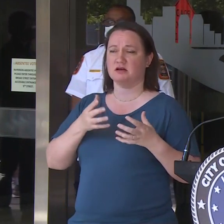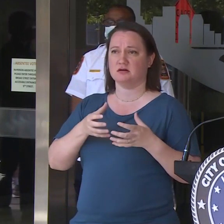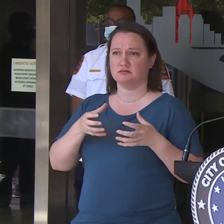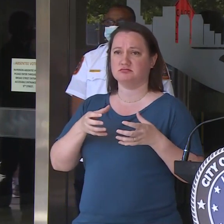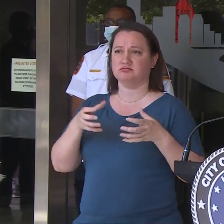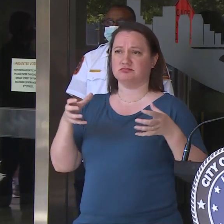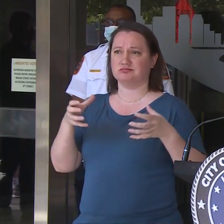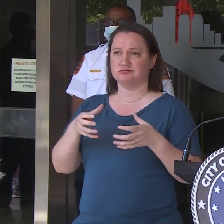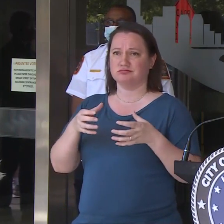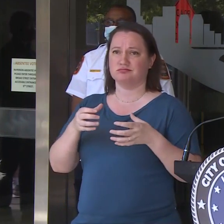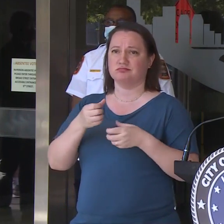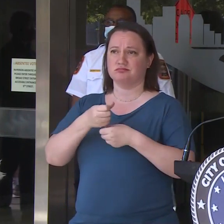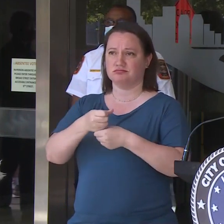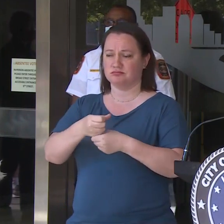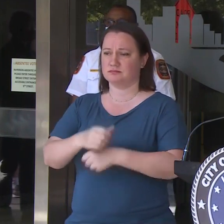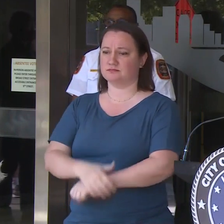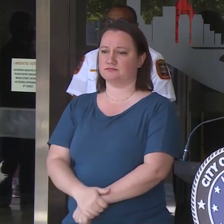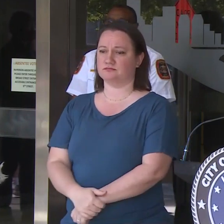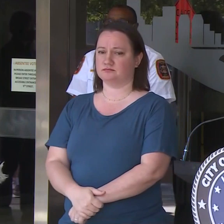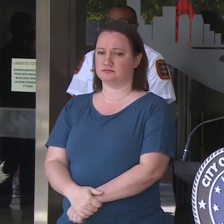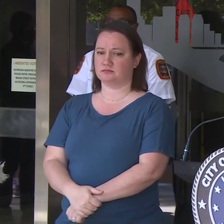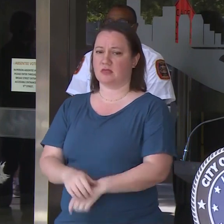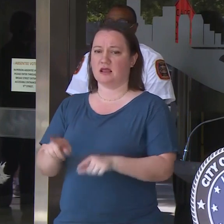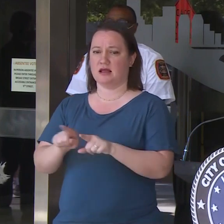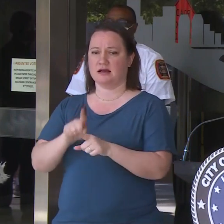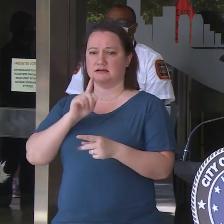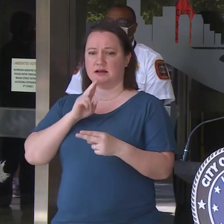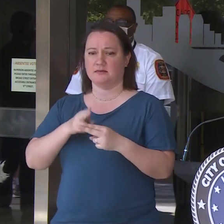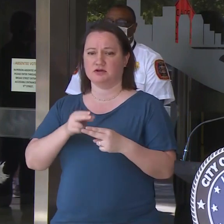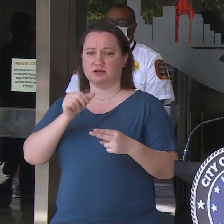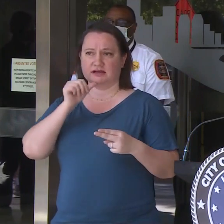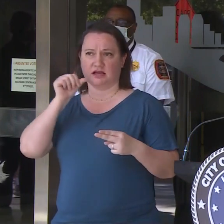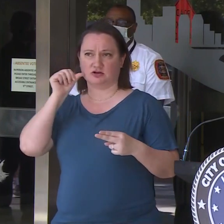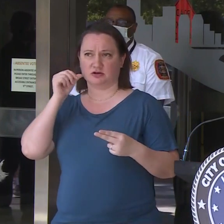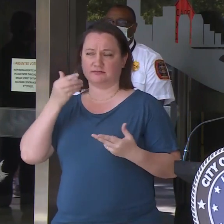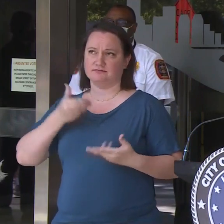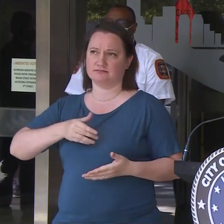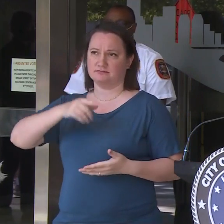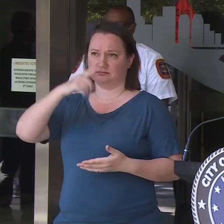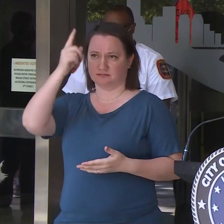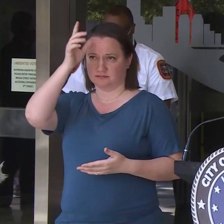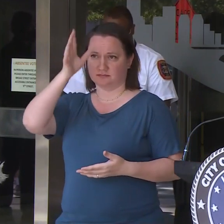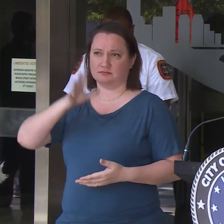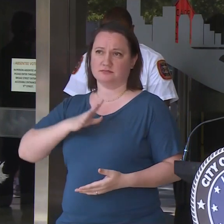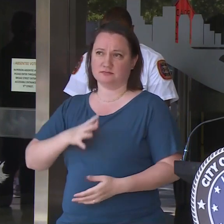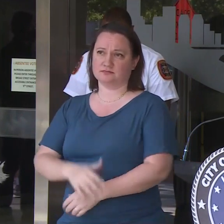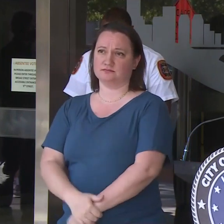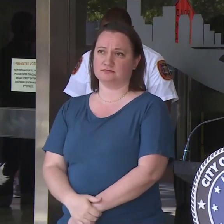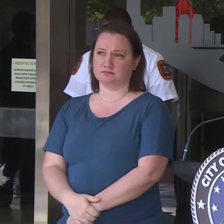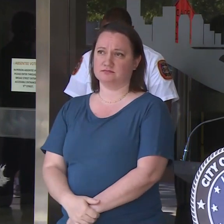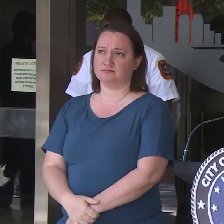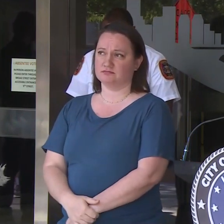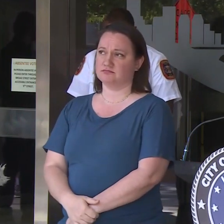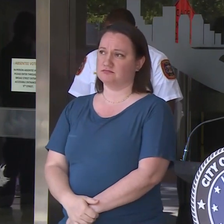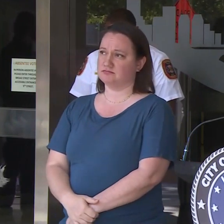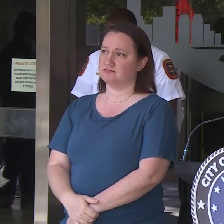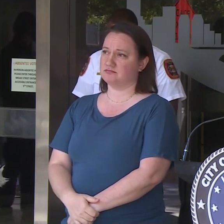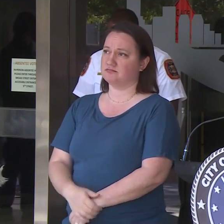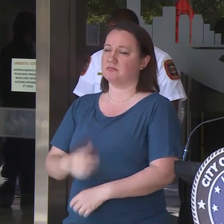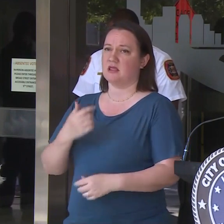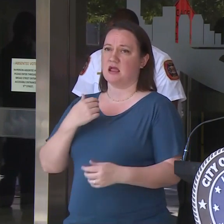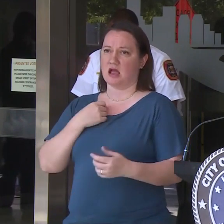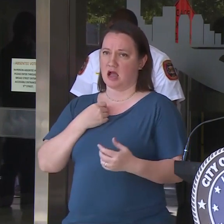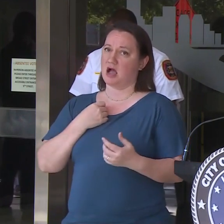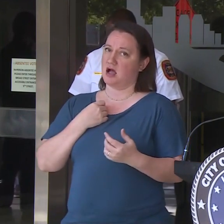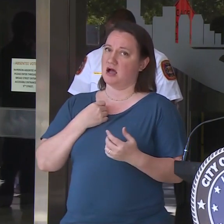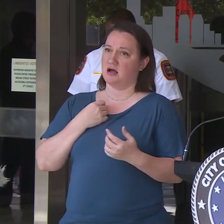As I stated yesterday, as a black man, I've had encounters with